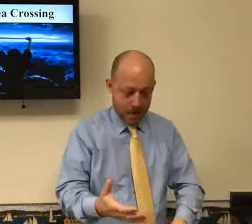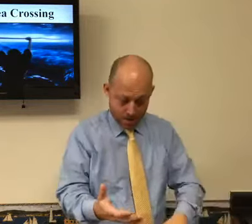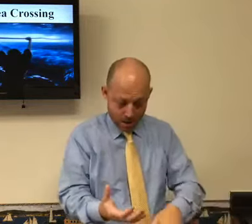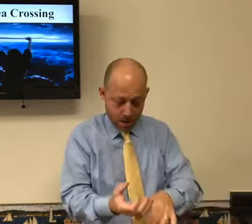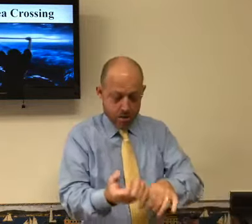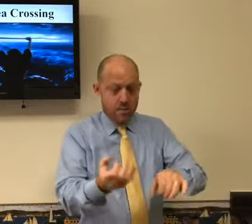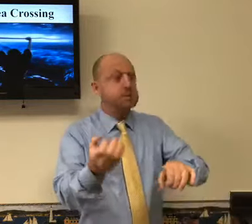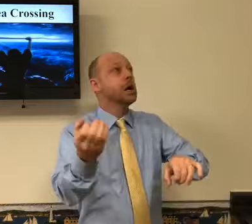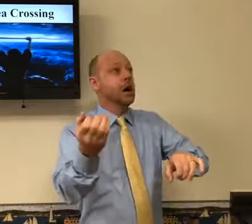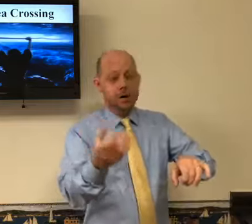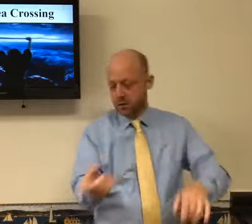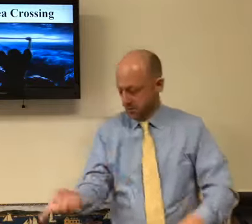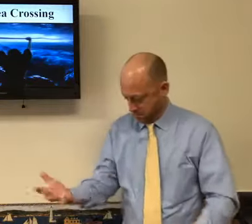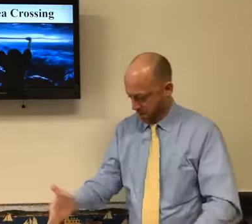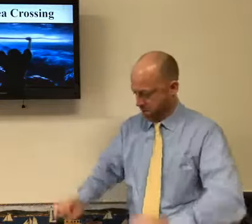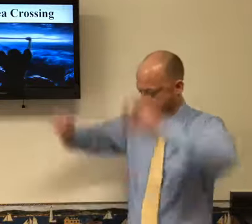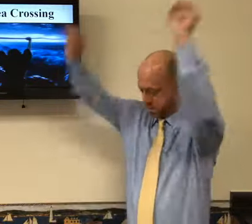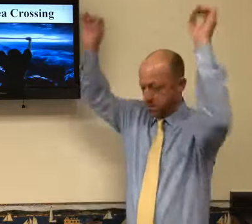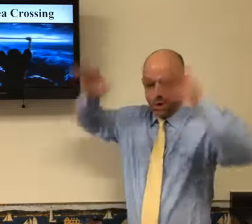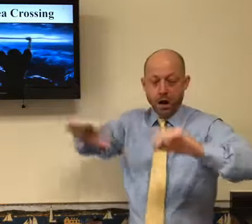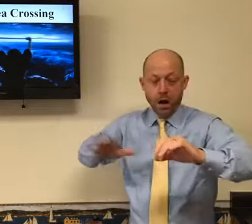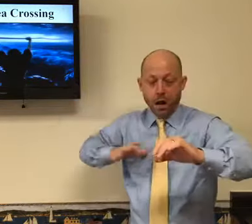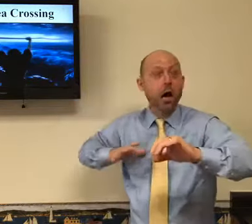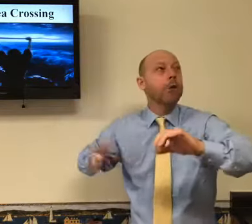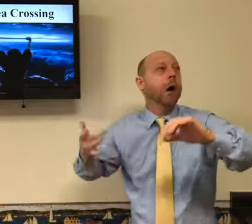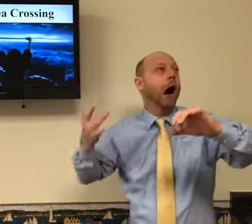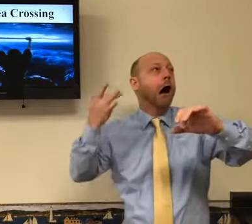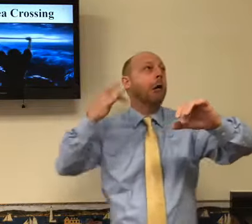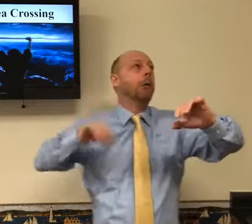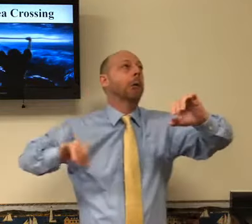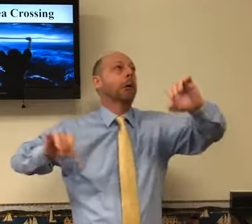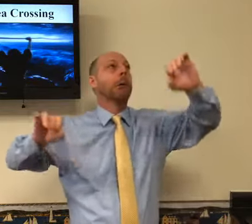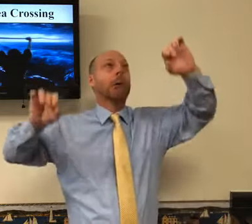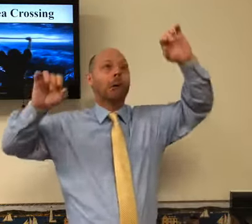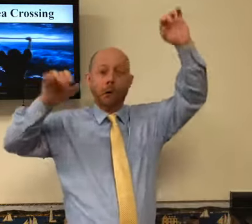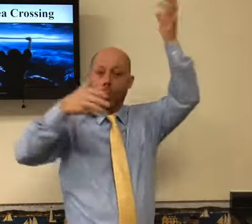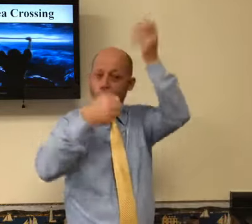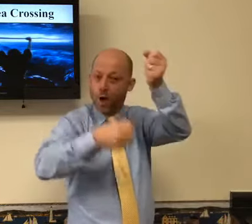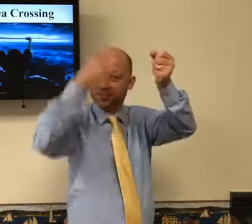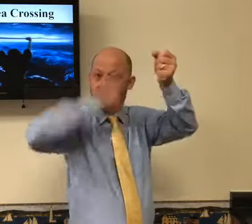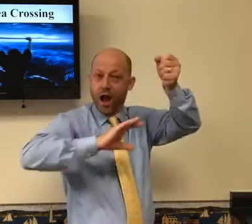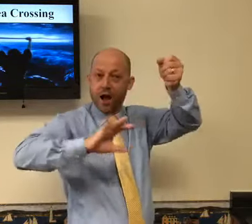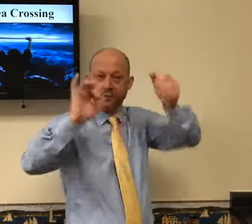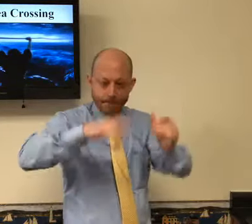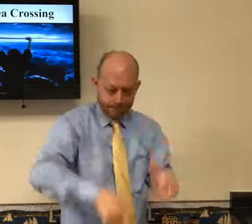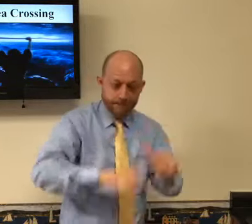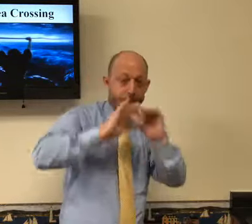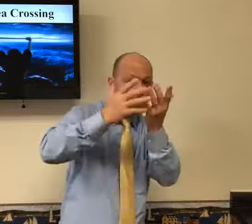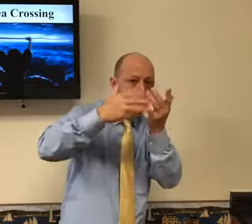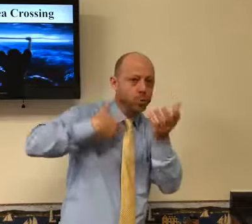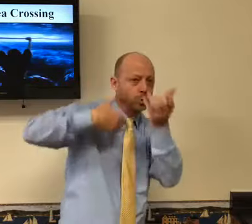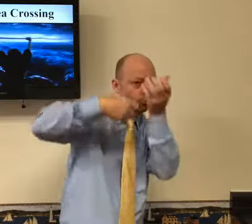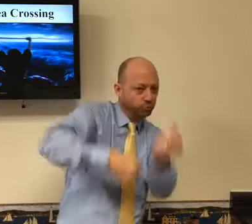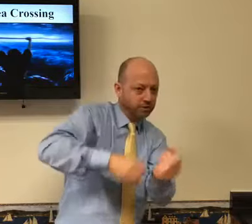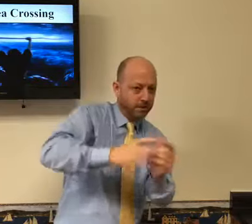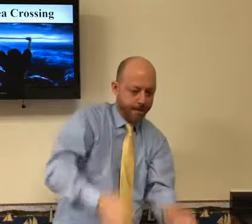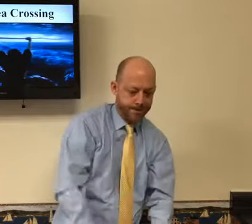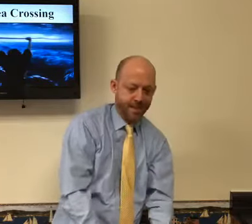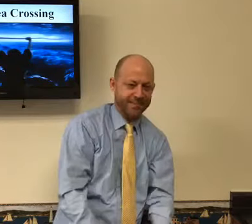Egyptians are behind us. And so Moses, he lifts his